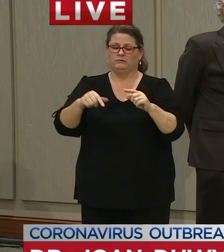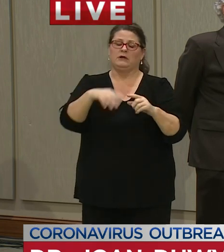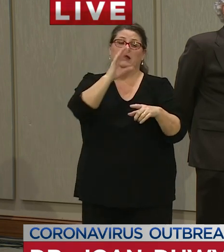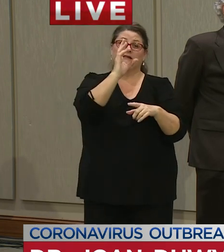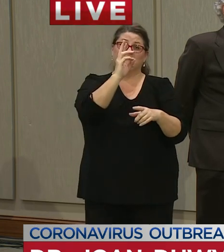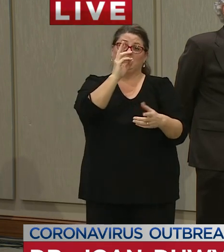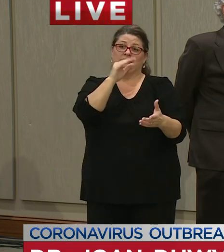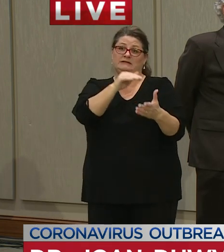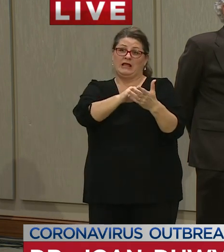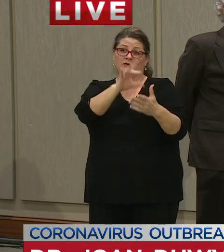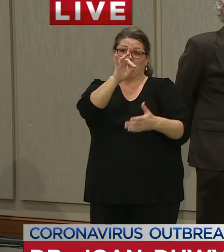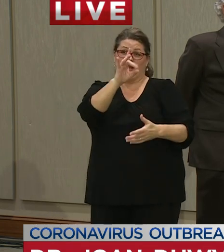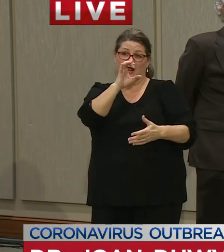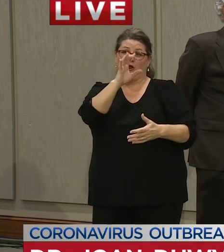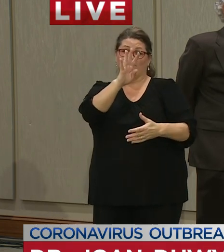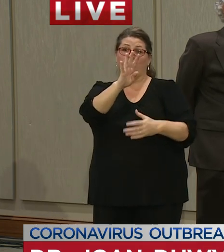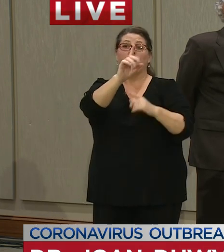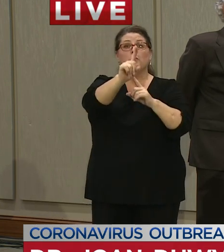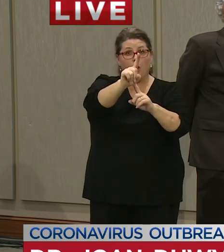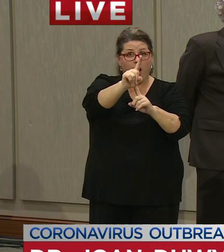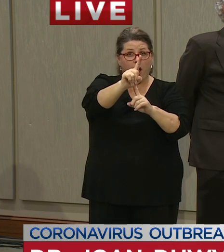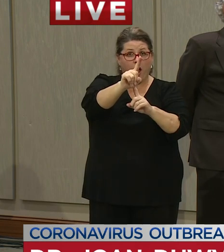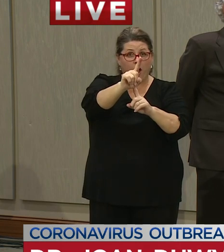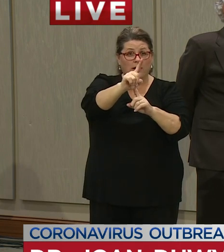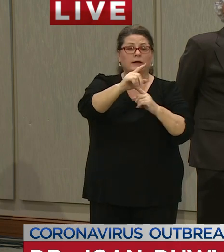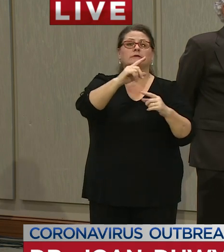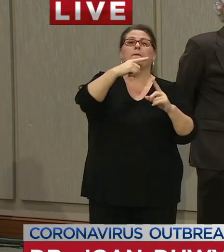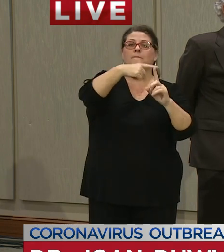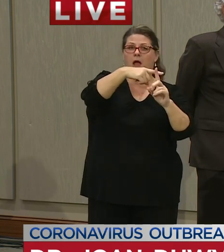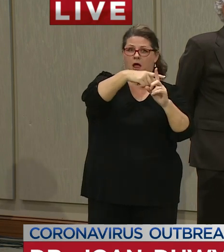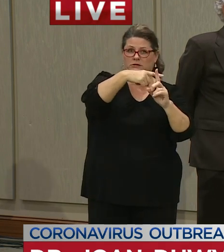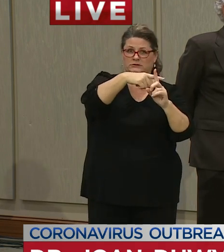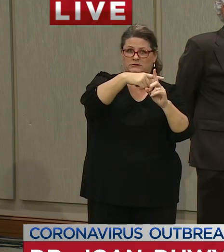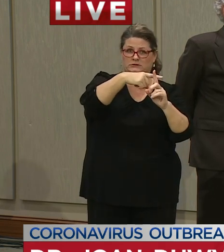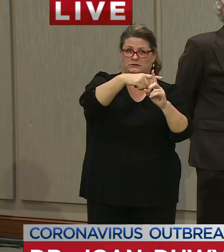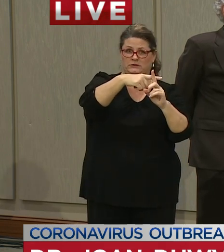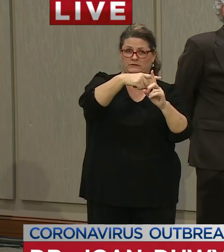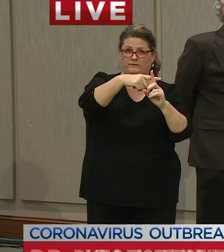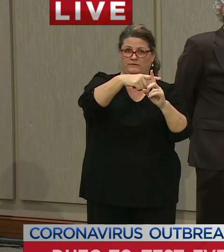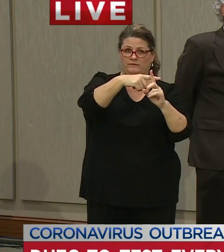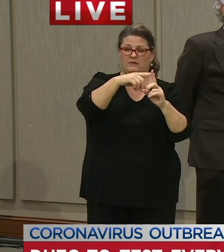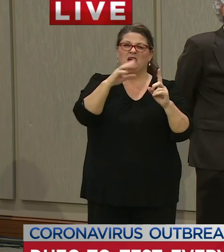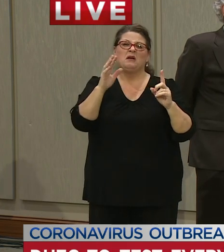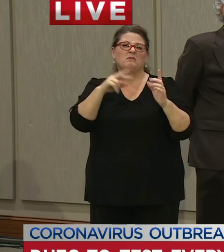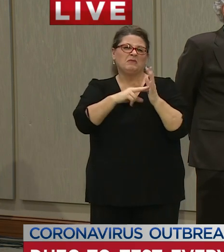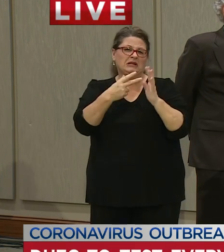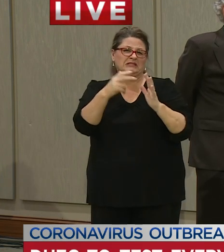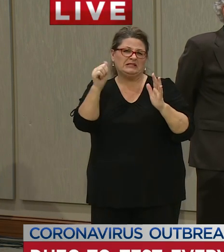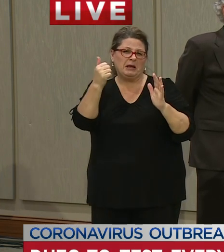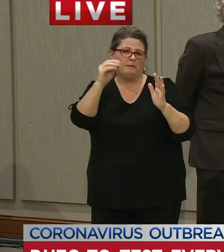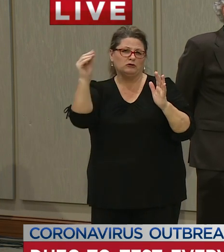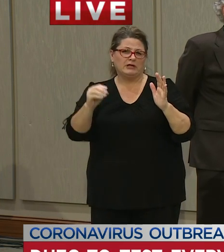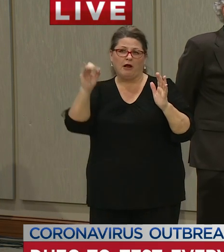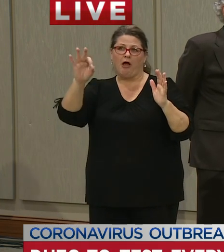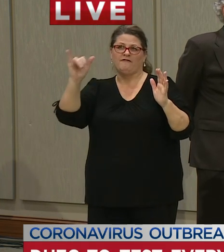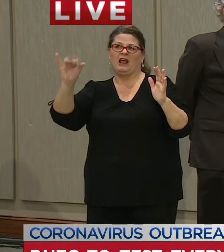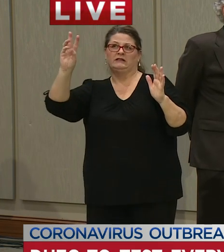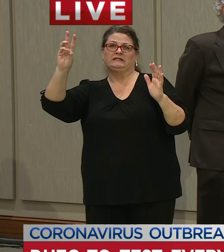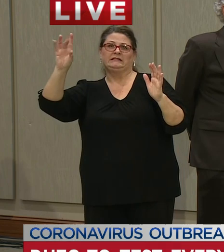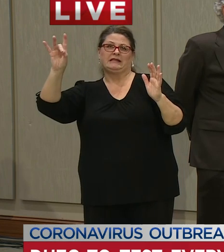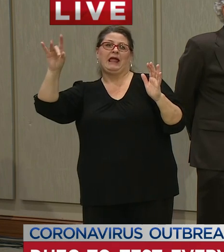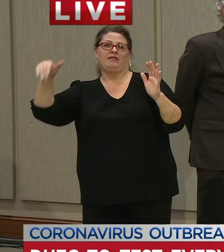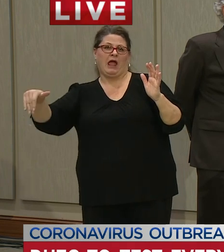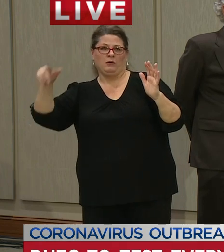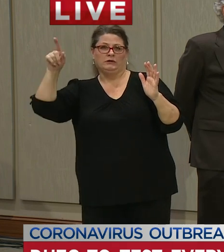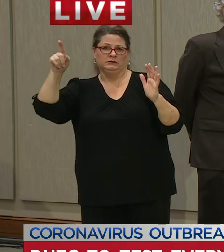,841 have been positive for about a 10 percent positivity rate in order to begin